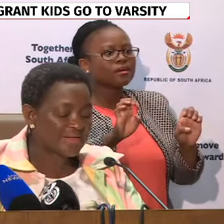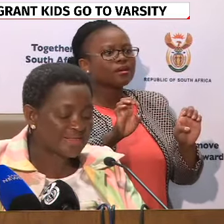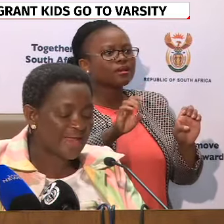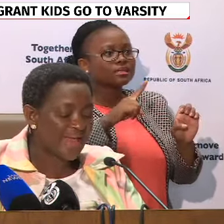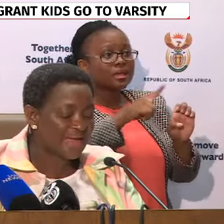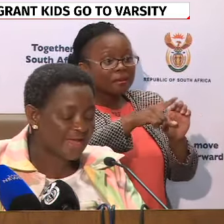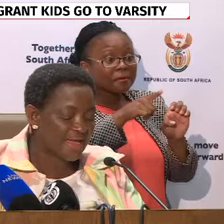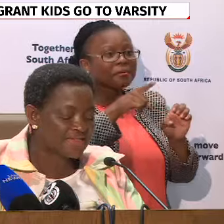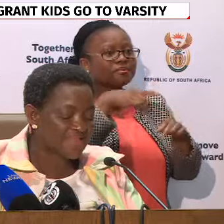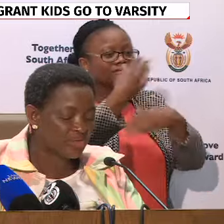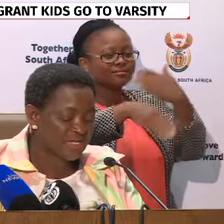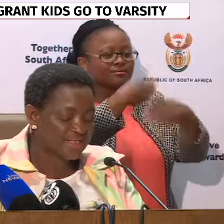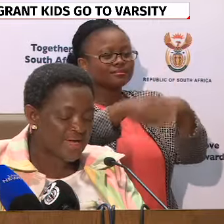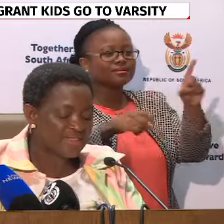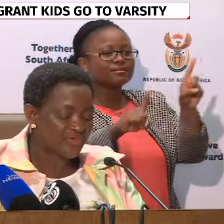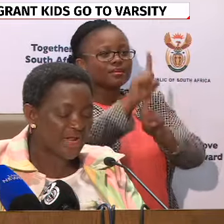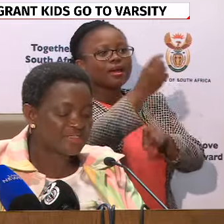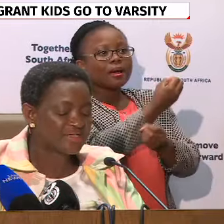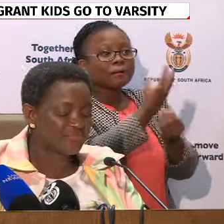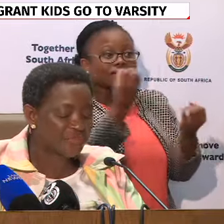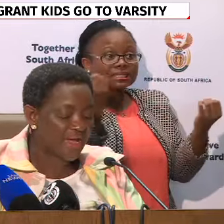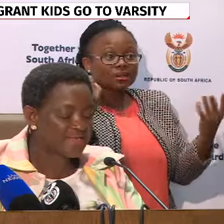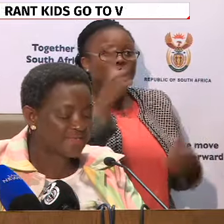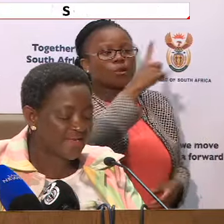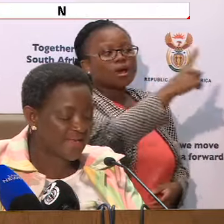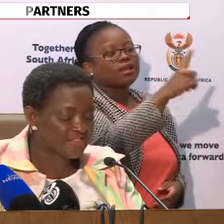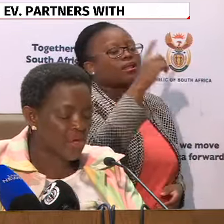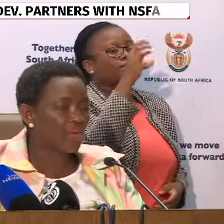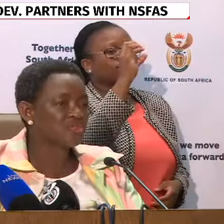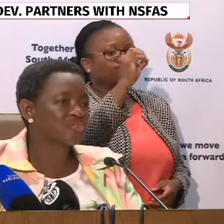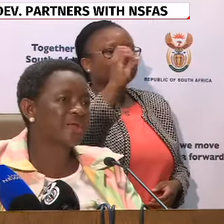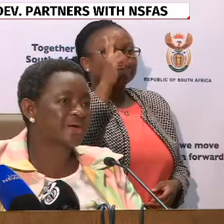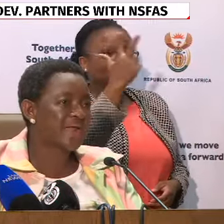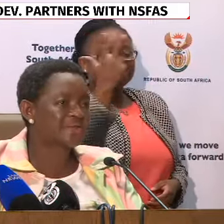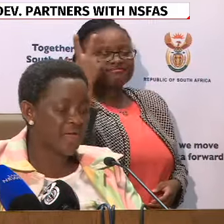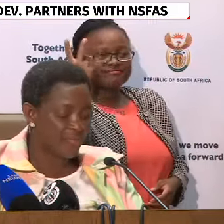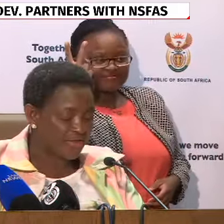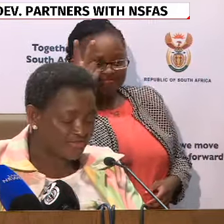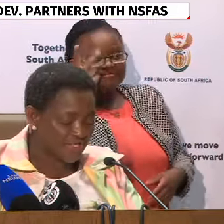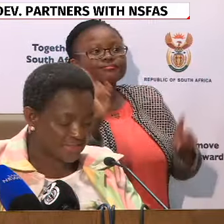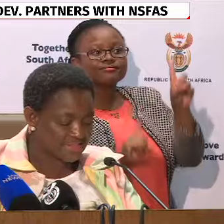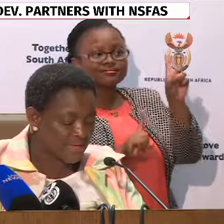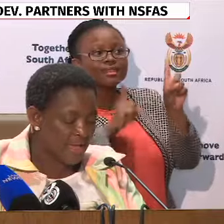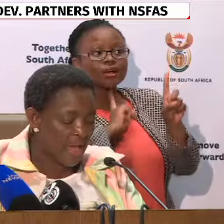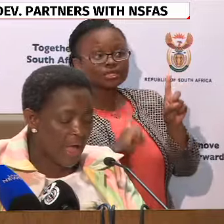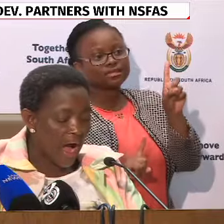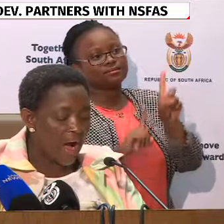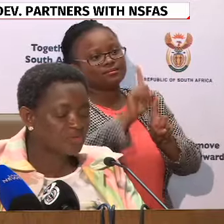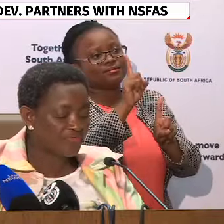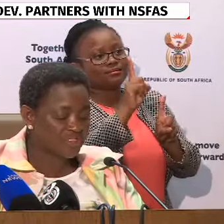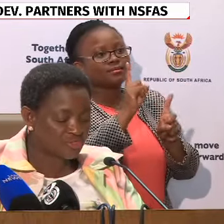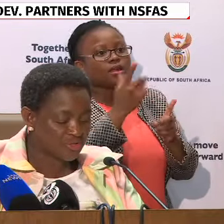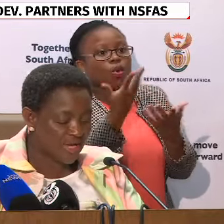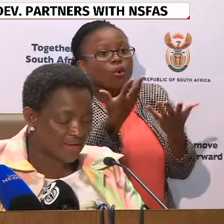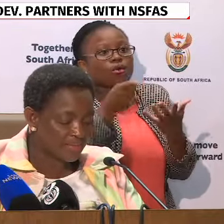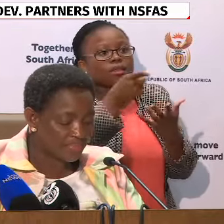188,758 learners were social grant beneficiaries. Out